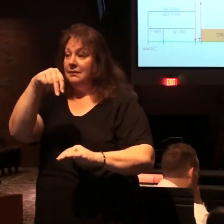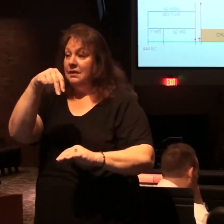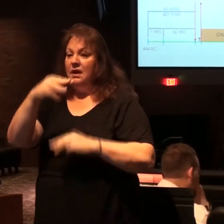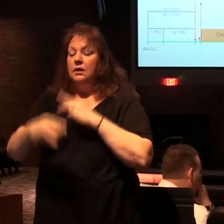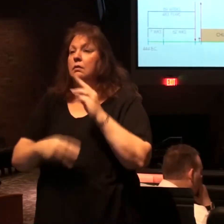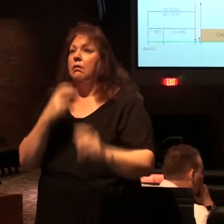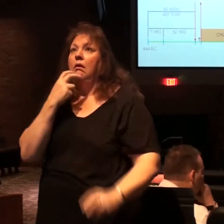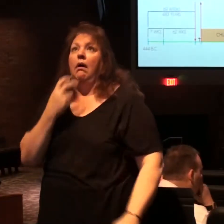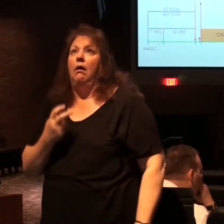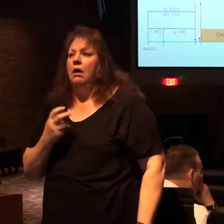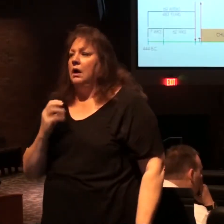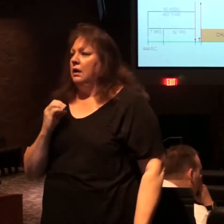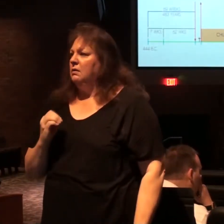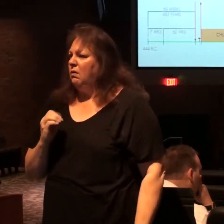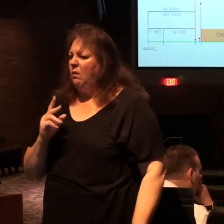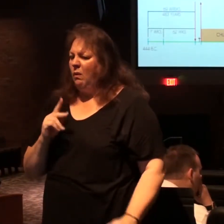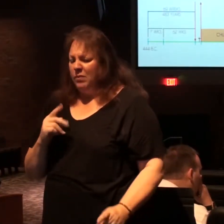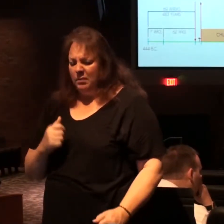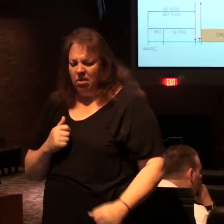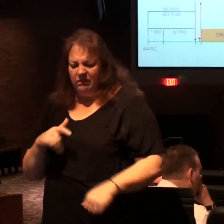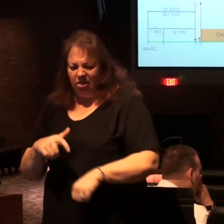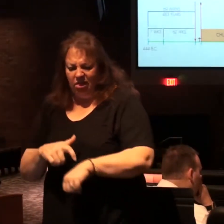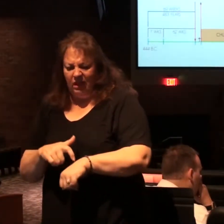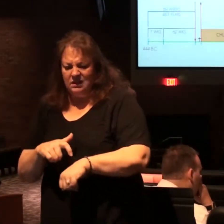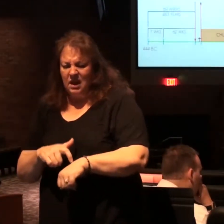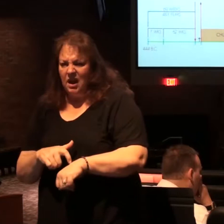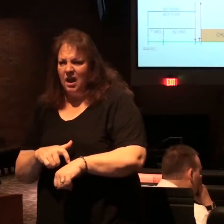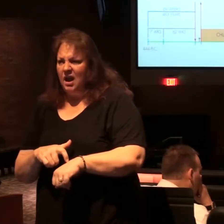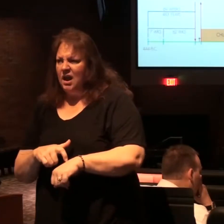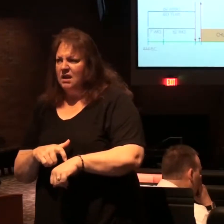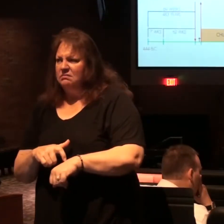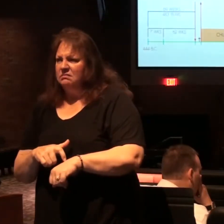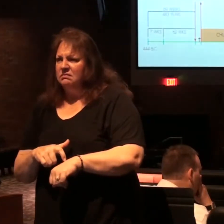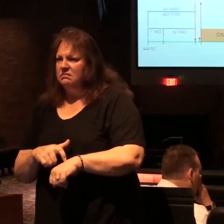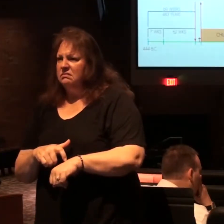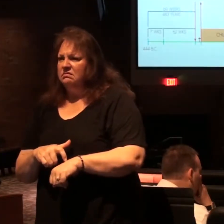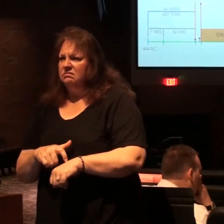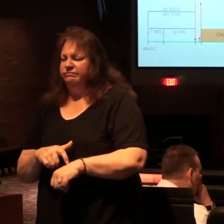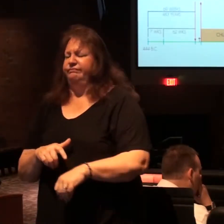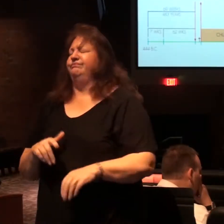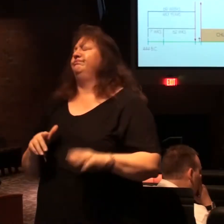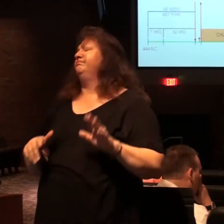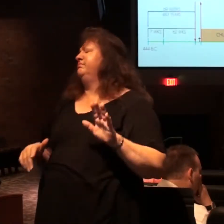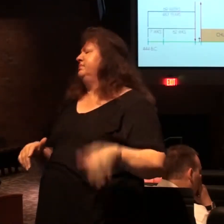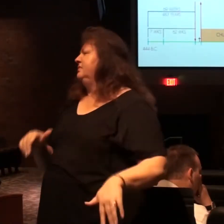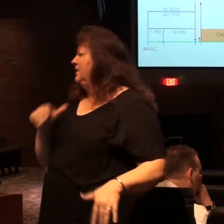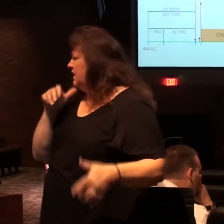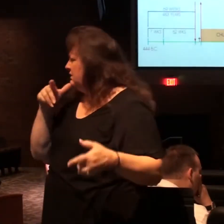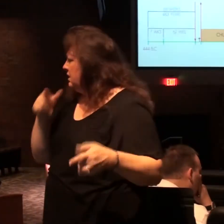amazed in fact even those living during that time denied it